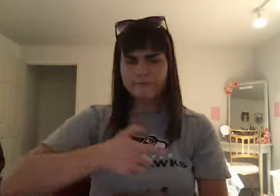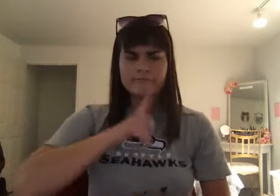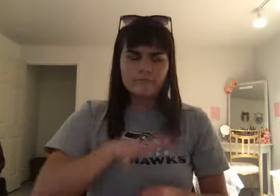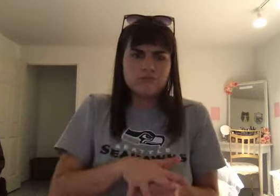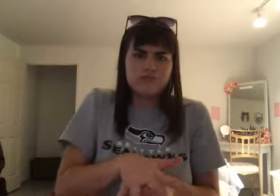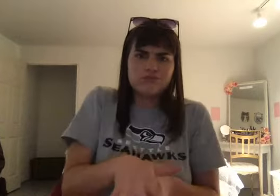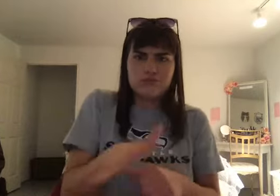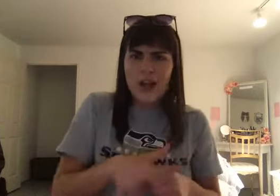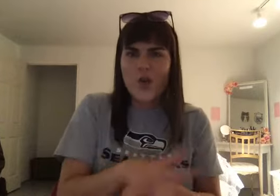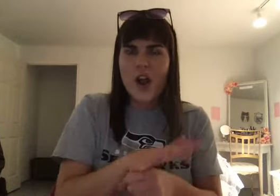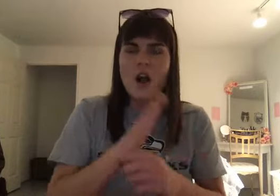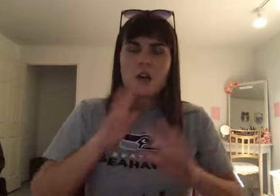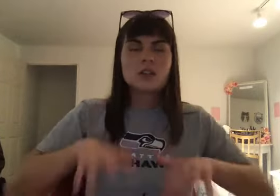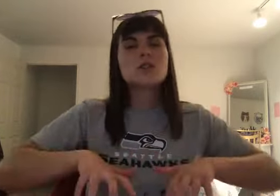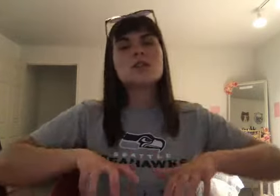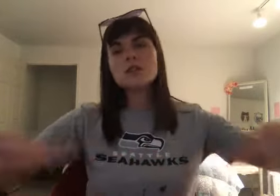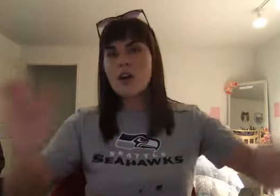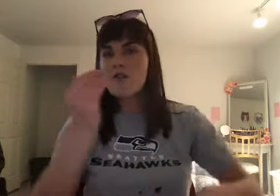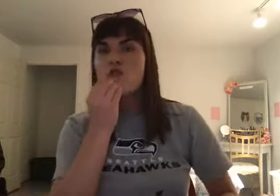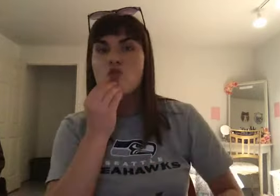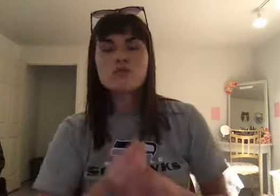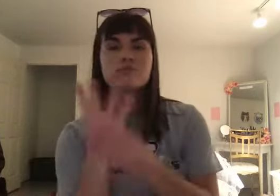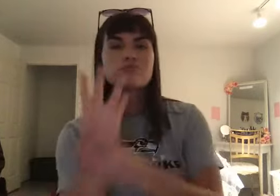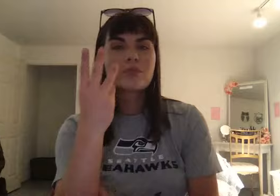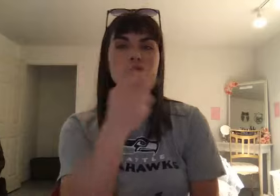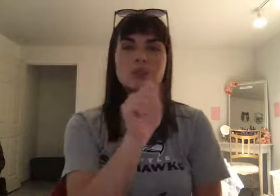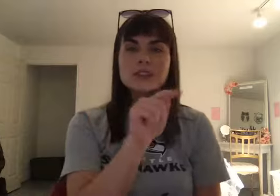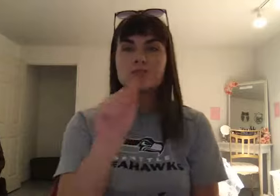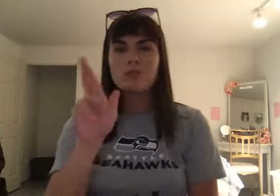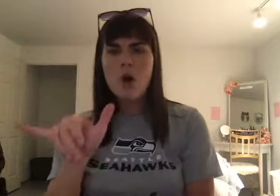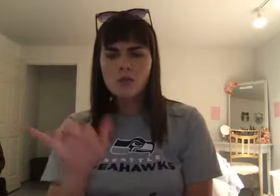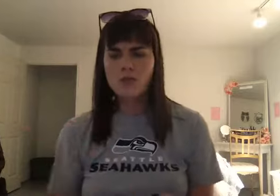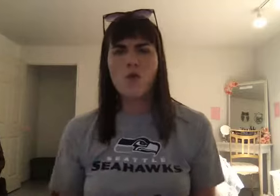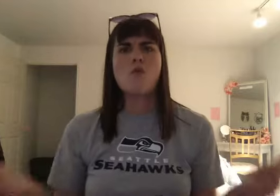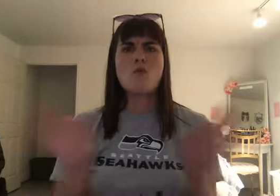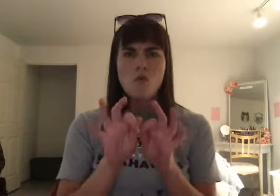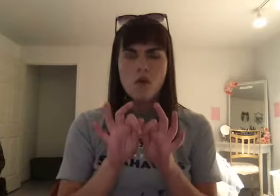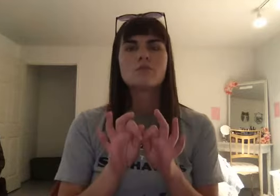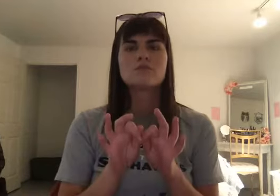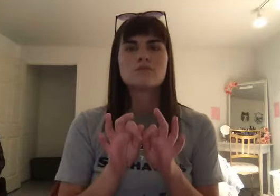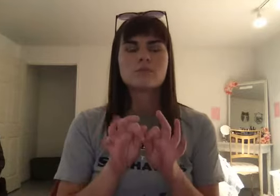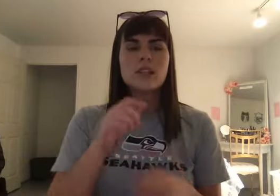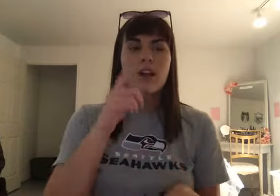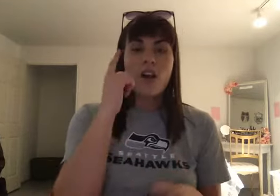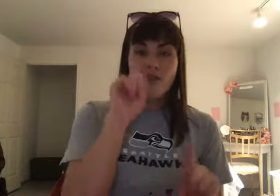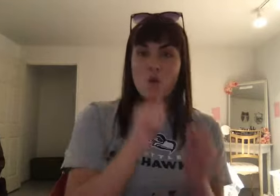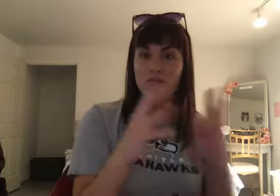food, particularly wheat and barley. And one thing that's very important that we're going to learn about civilization is for civilization to arise,